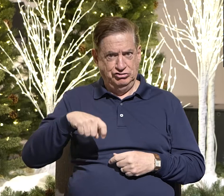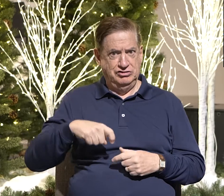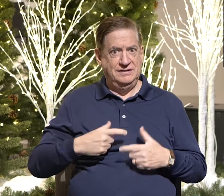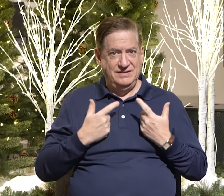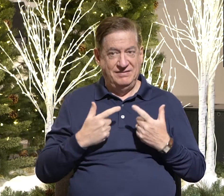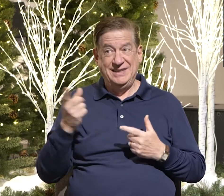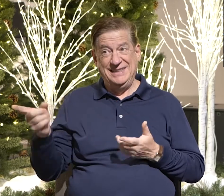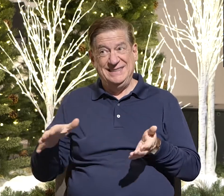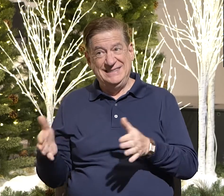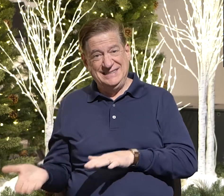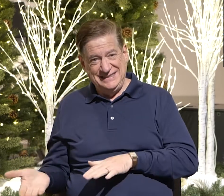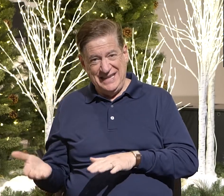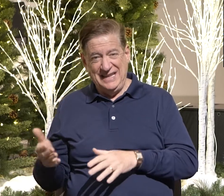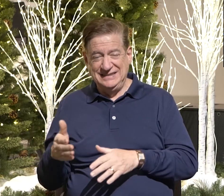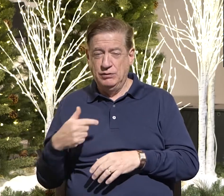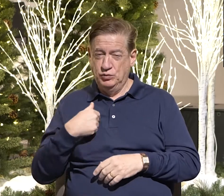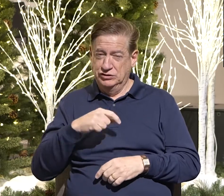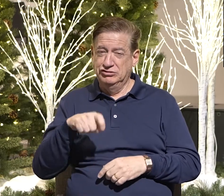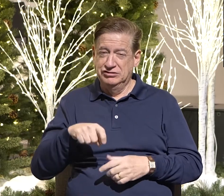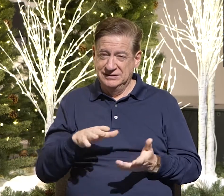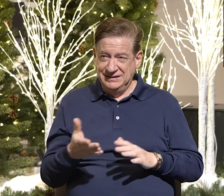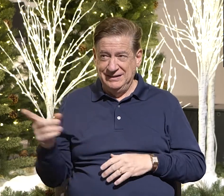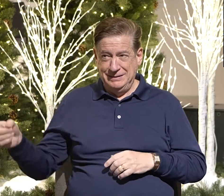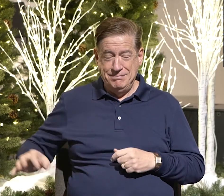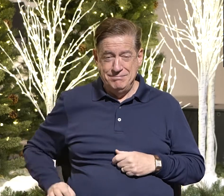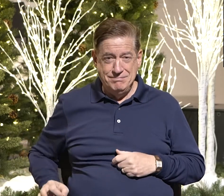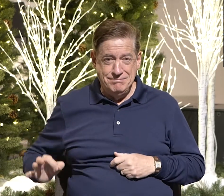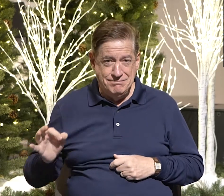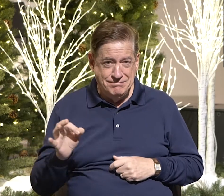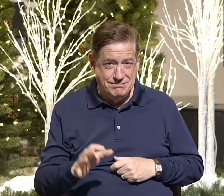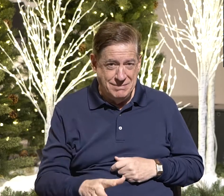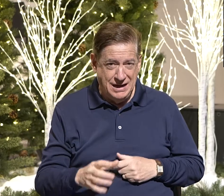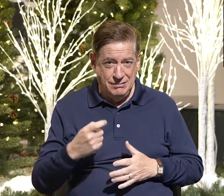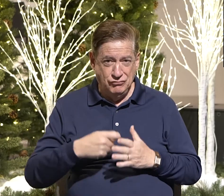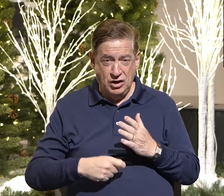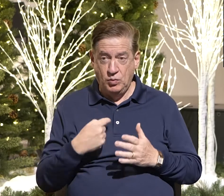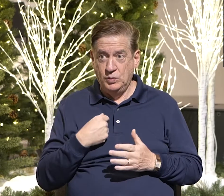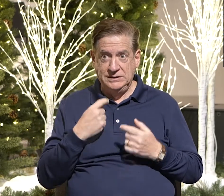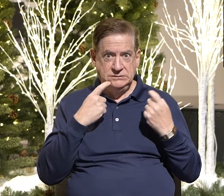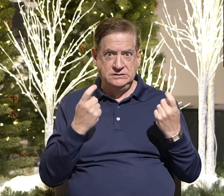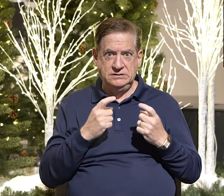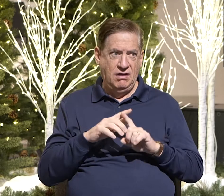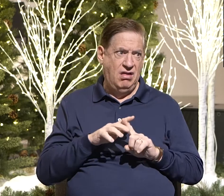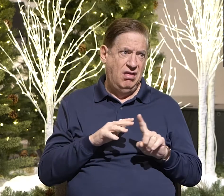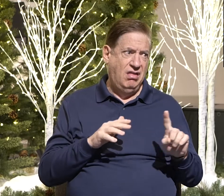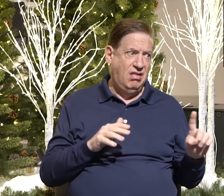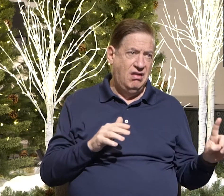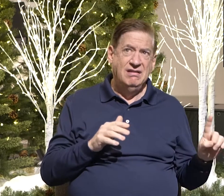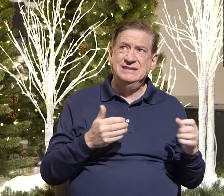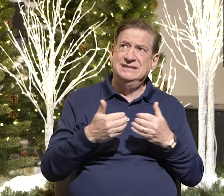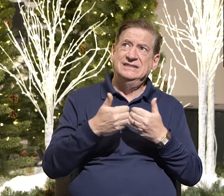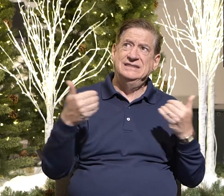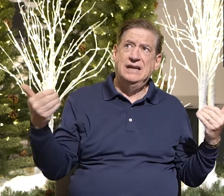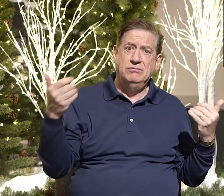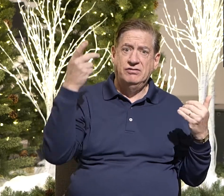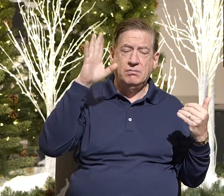have died. He paid the price for the sin. We've sinned and we're doing our own way and it's separated us from God and only